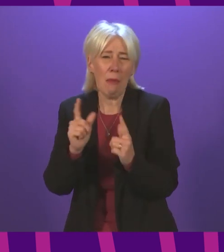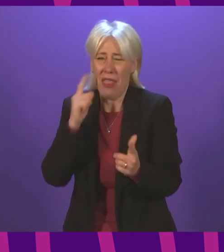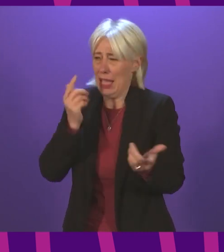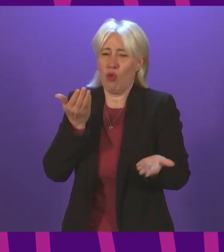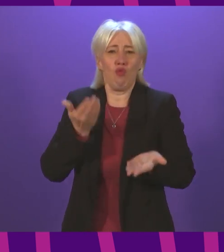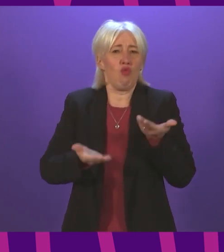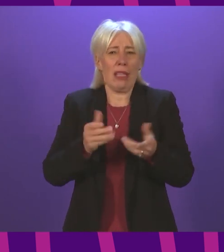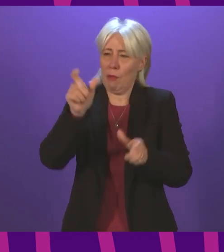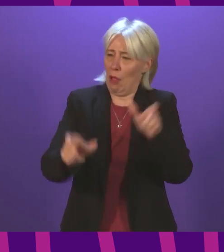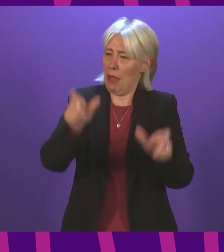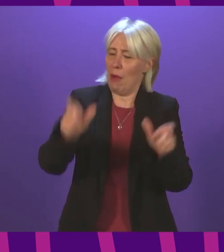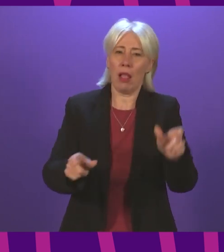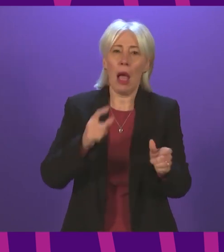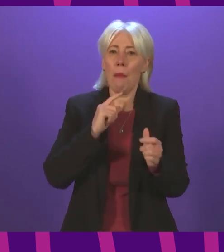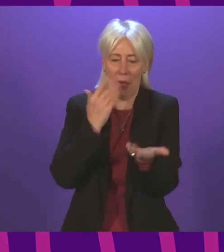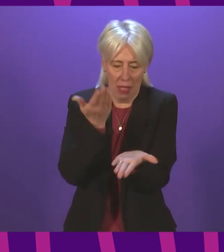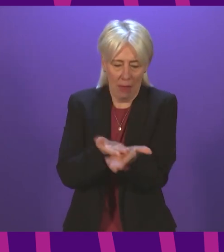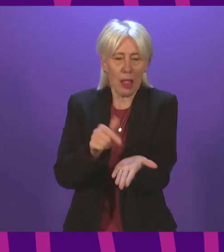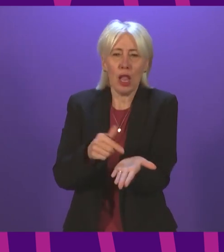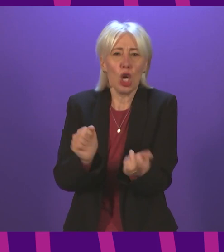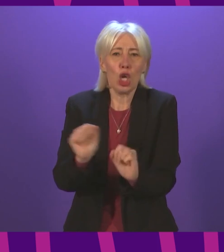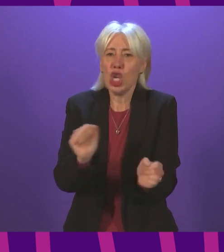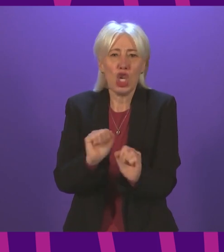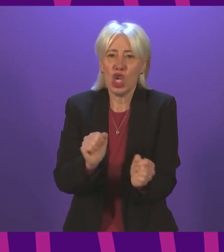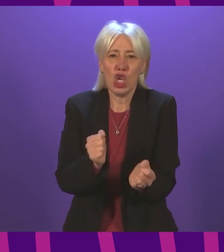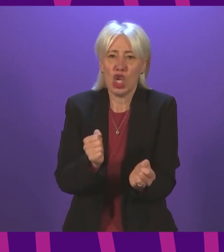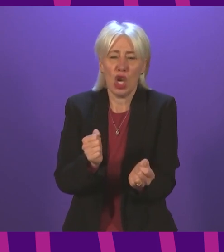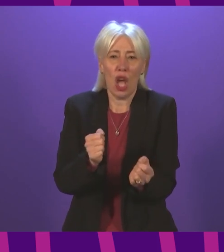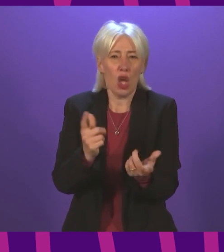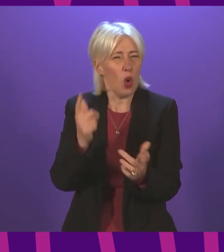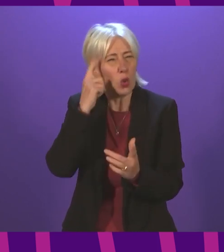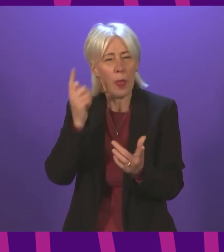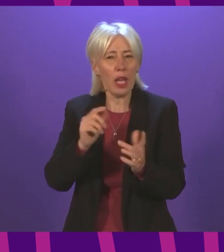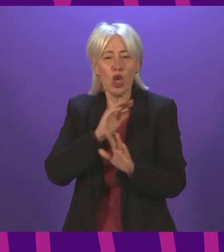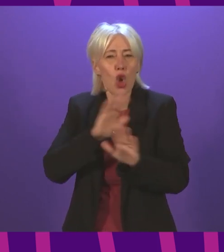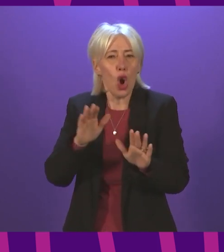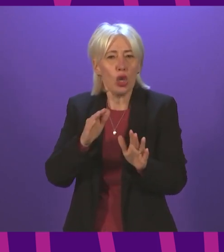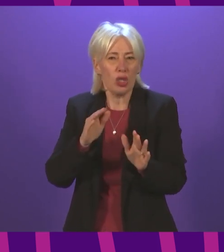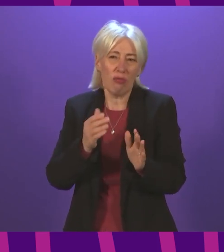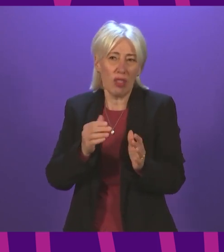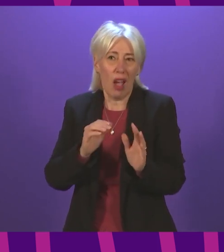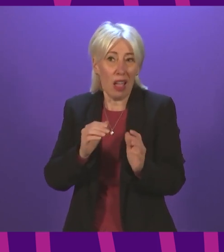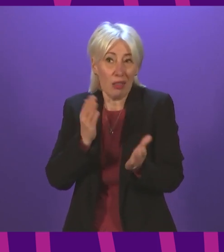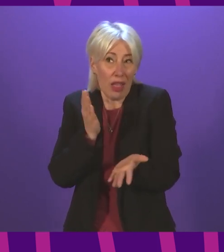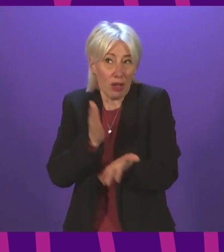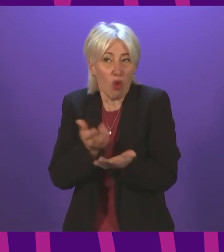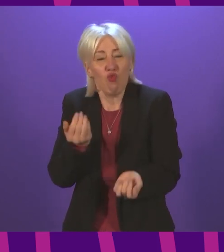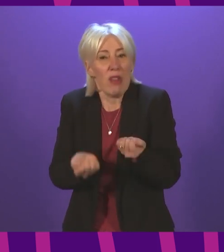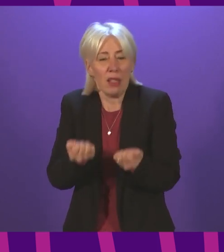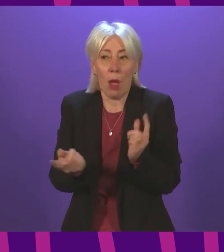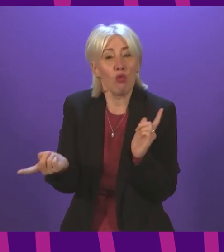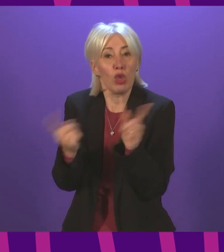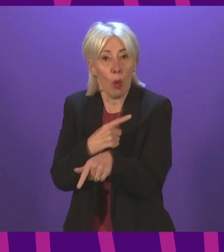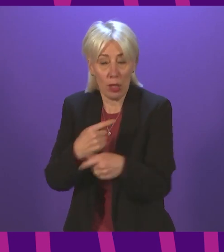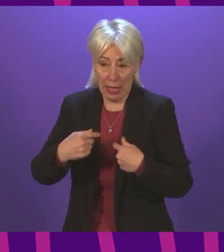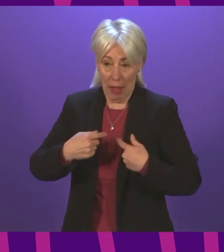when we talking about a bill that is not yet in existence, would think that is not an unreasonable response for a First Minister who has a duty to make